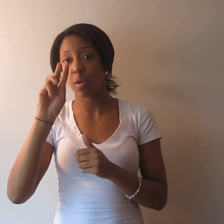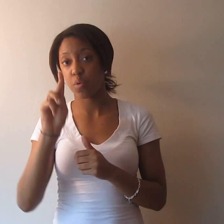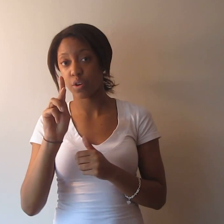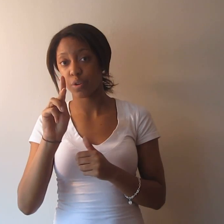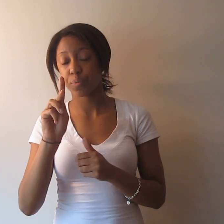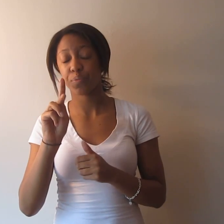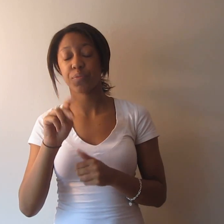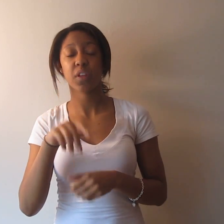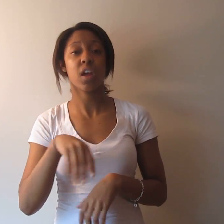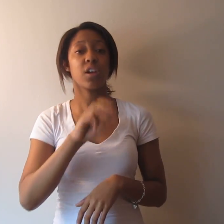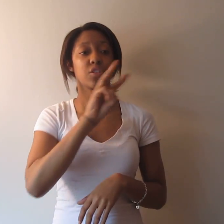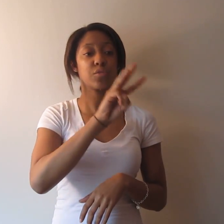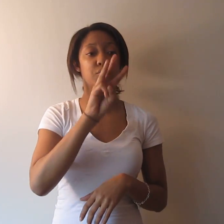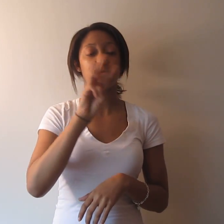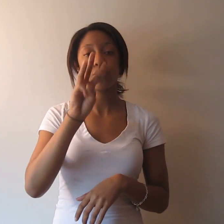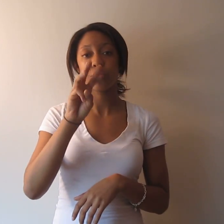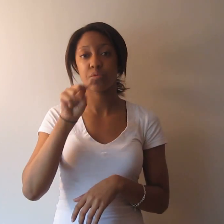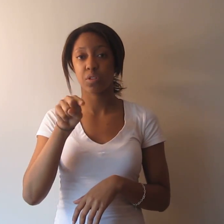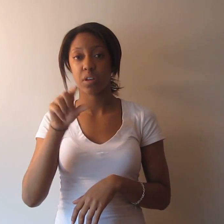.askjan.org.